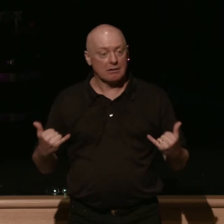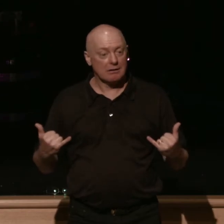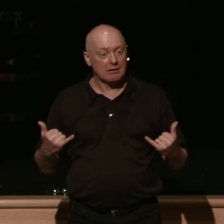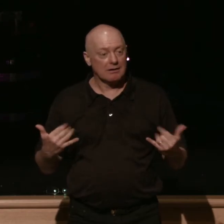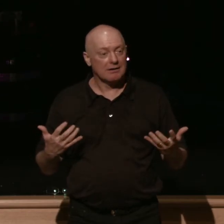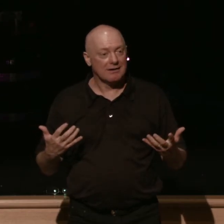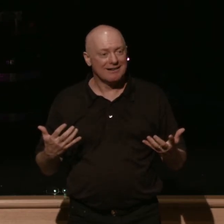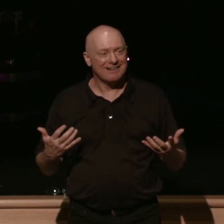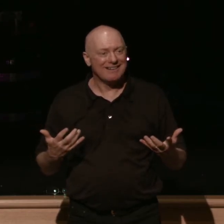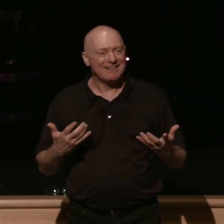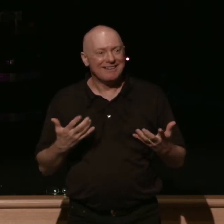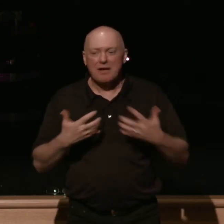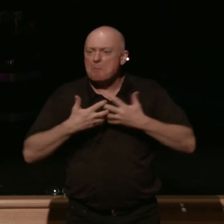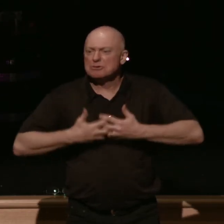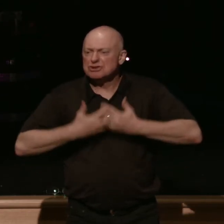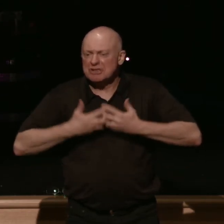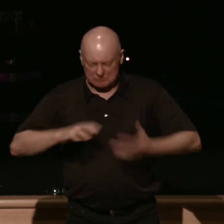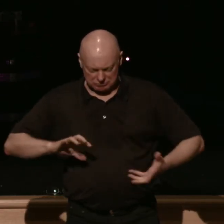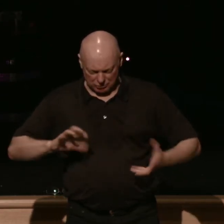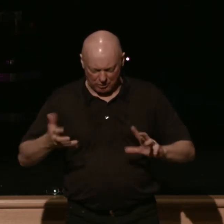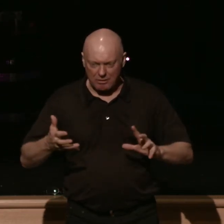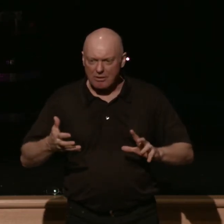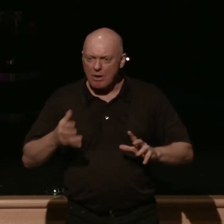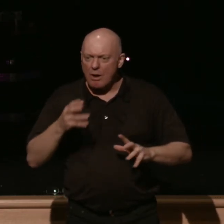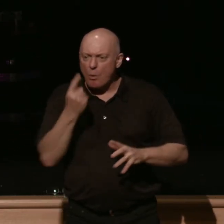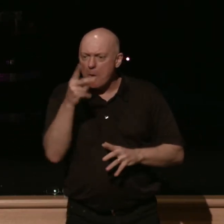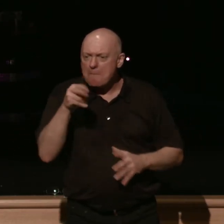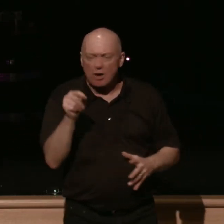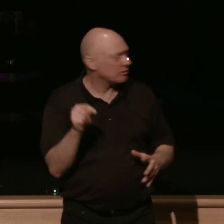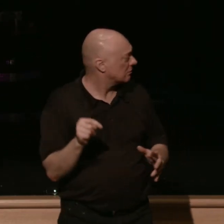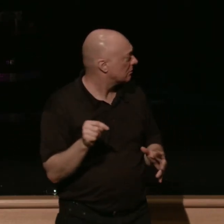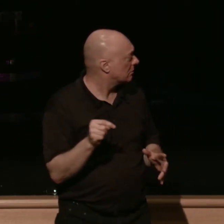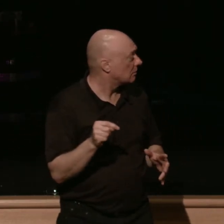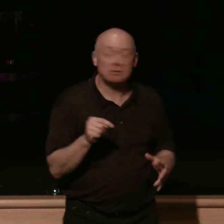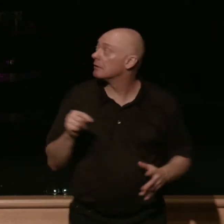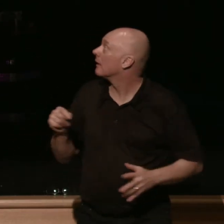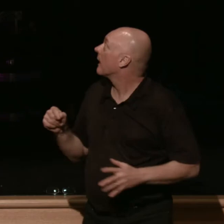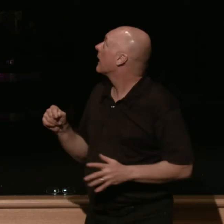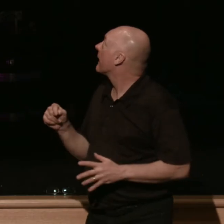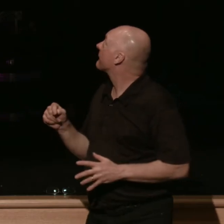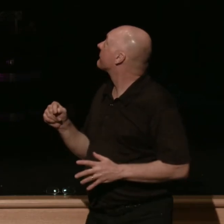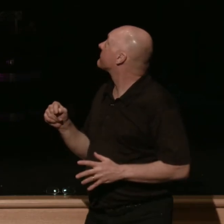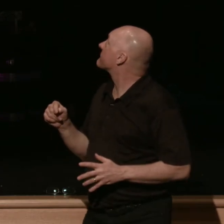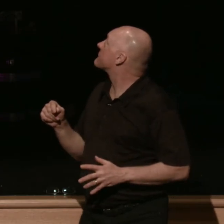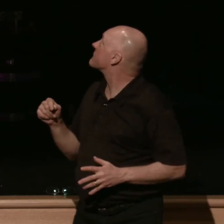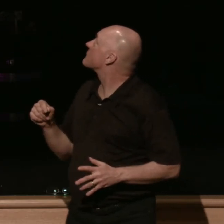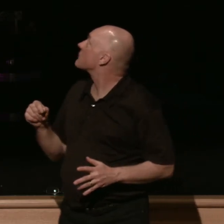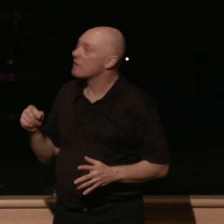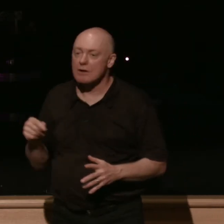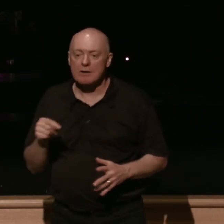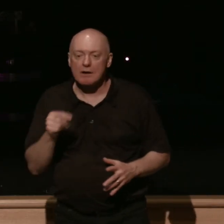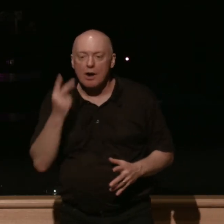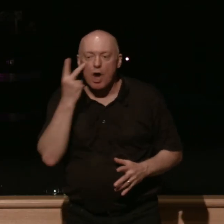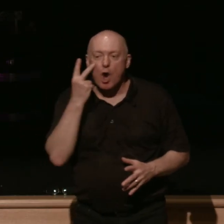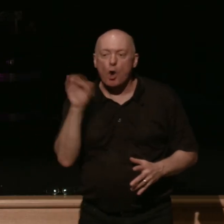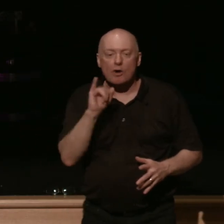there's some there's a part in there it looks like this have you seen this part you know what that is looks like a darth vader mask upside down what is that